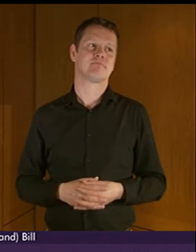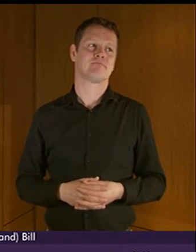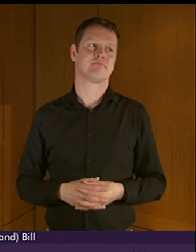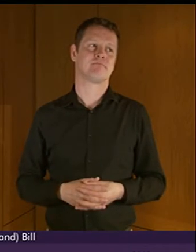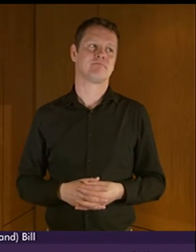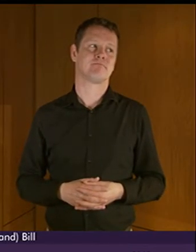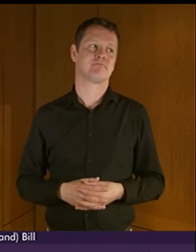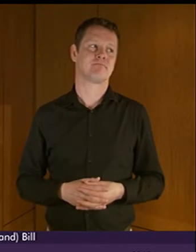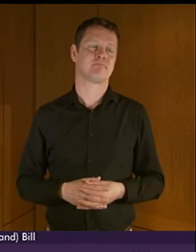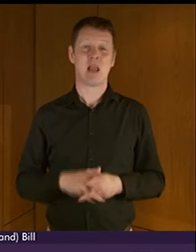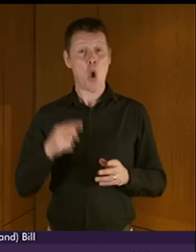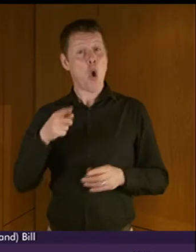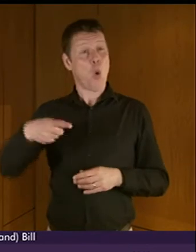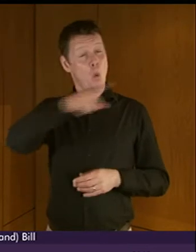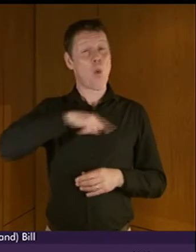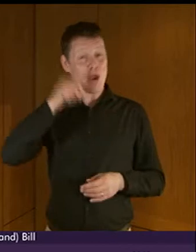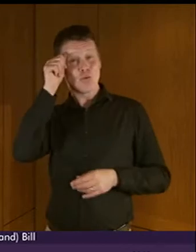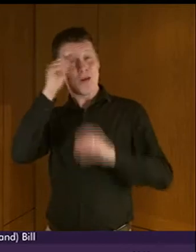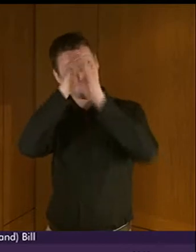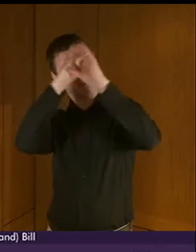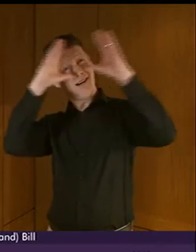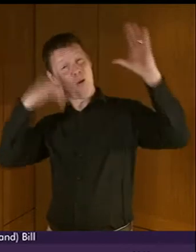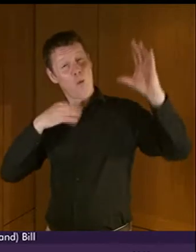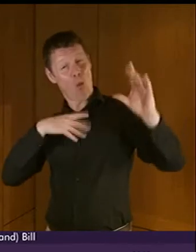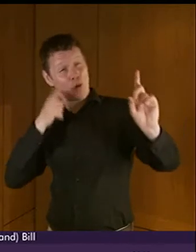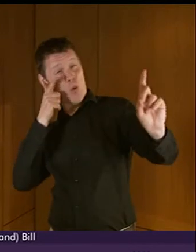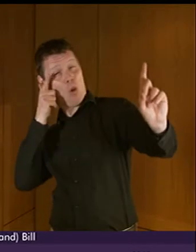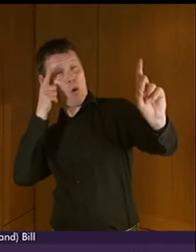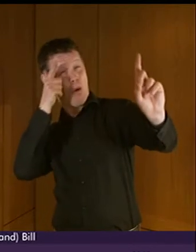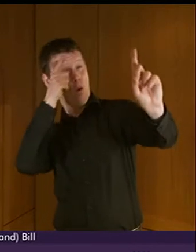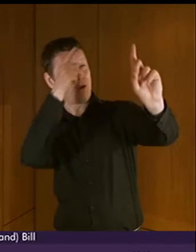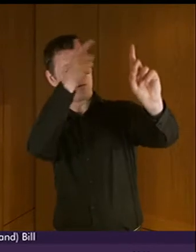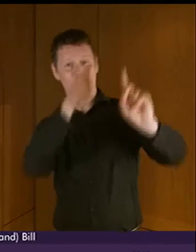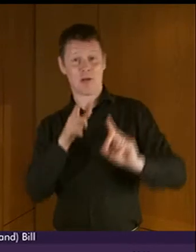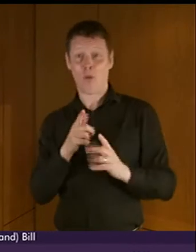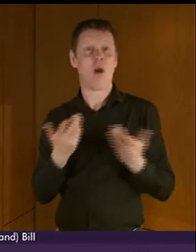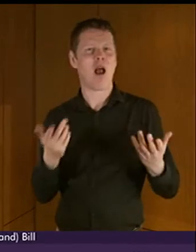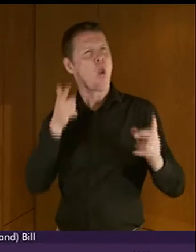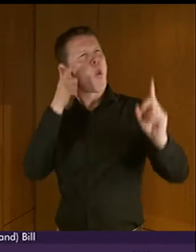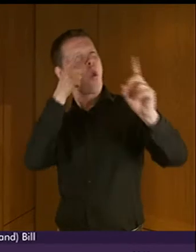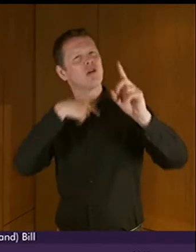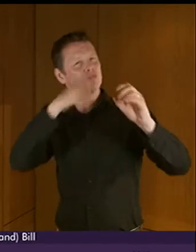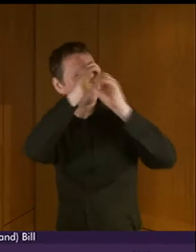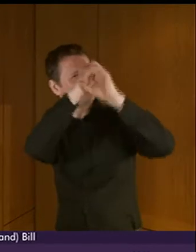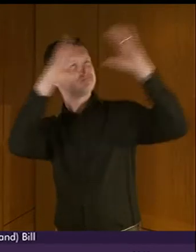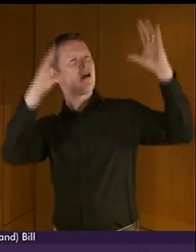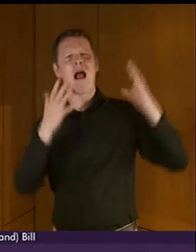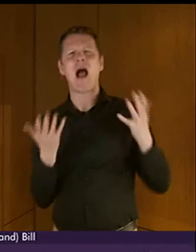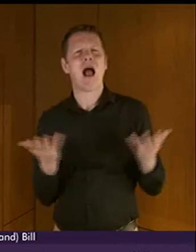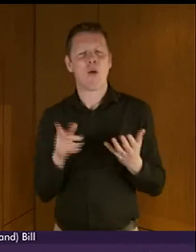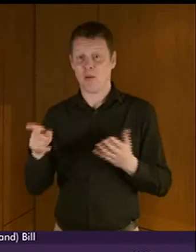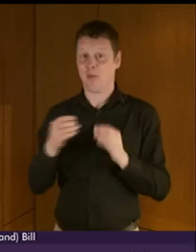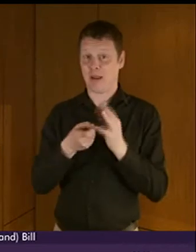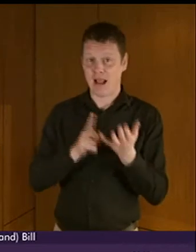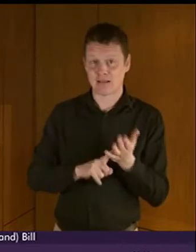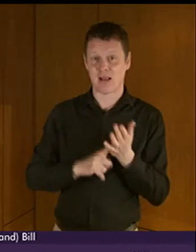term outcomes we want to achieve having worked closely with the BSL and linguistic access working group